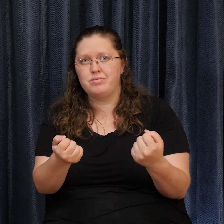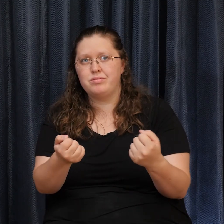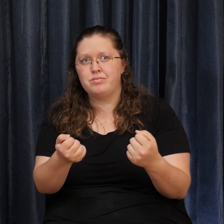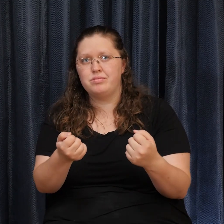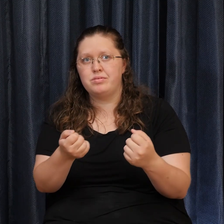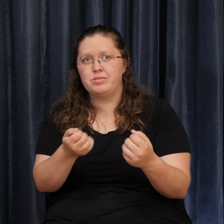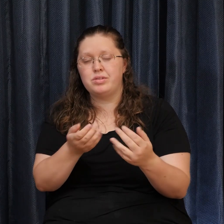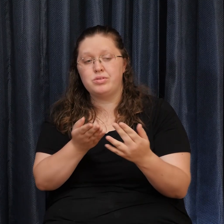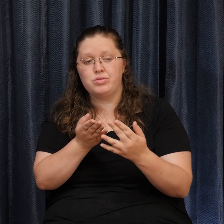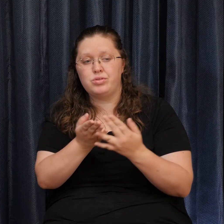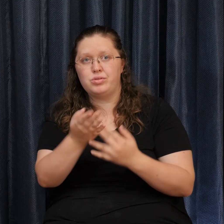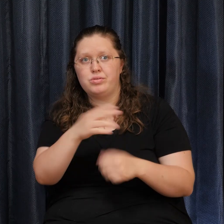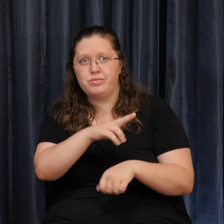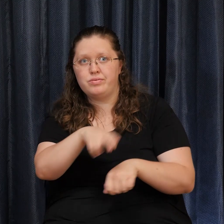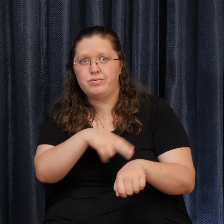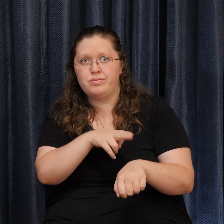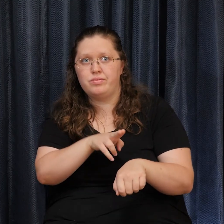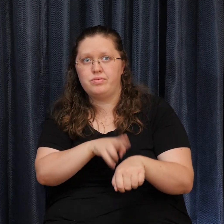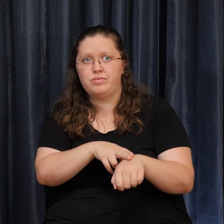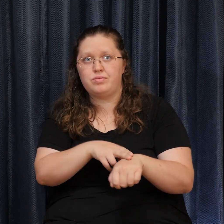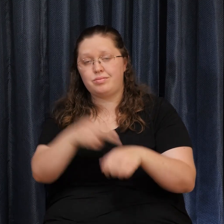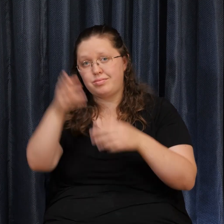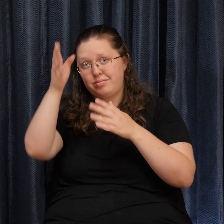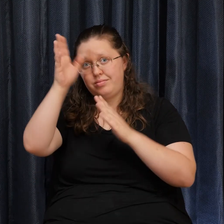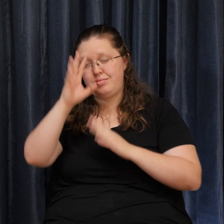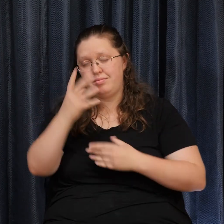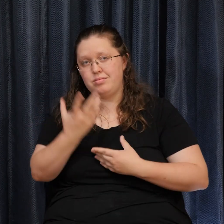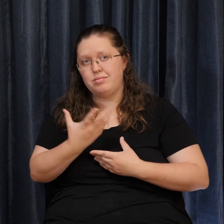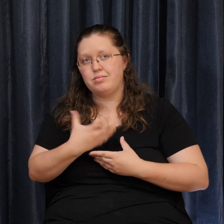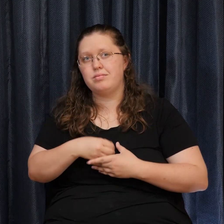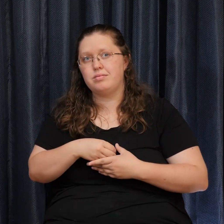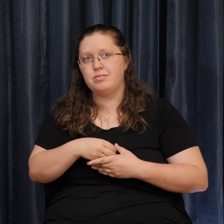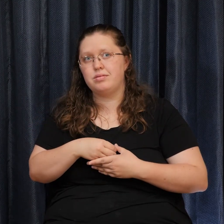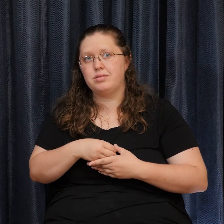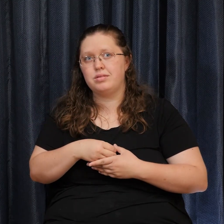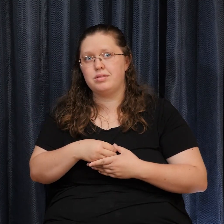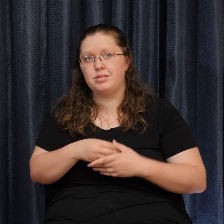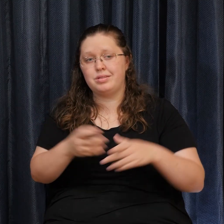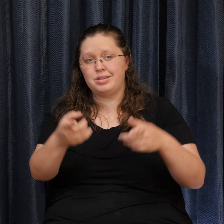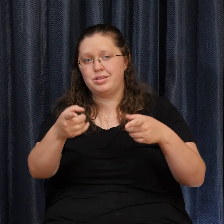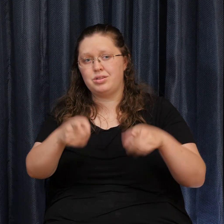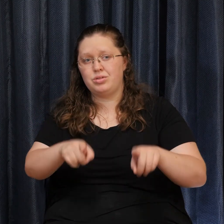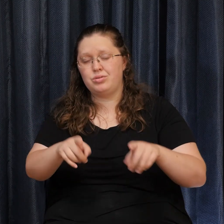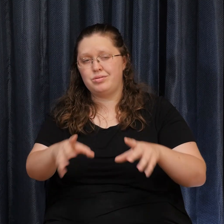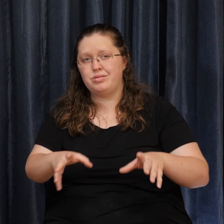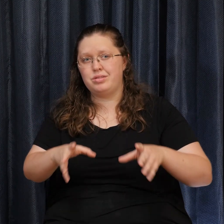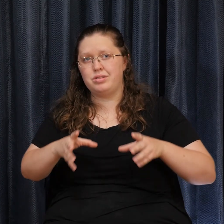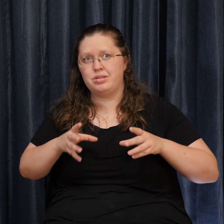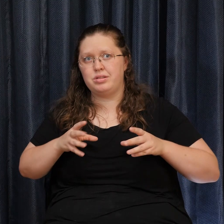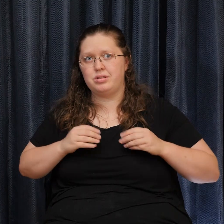Of the Indwelling God And so it Is And so we Let it be